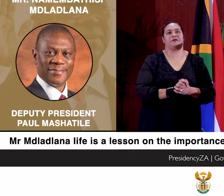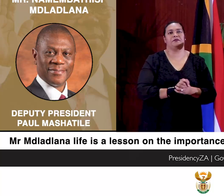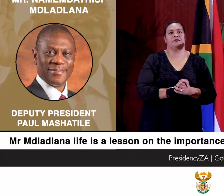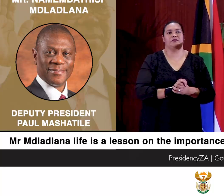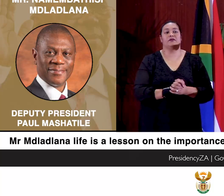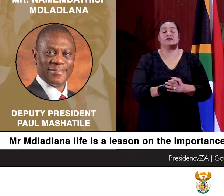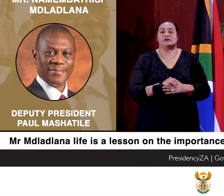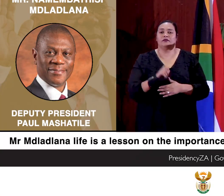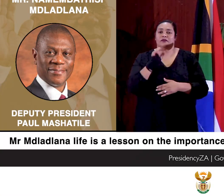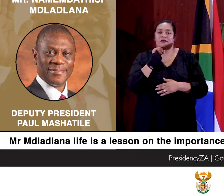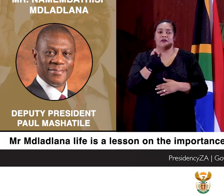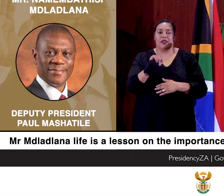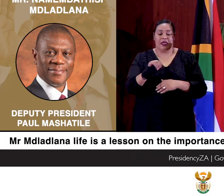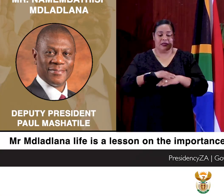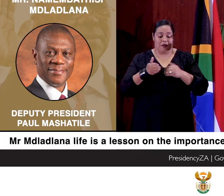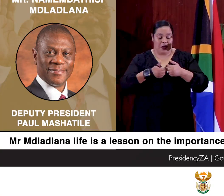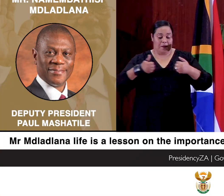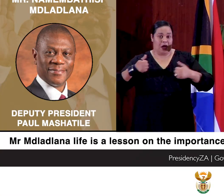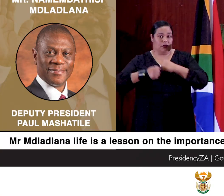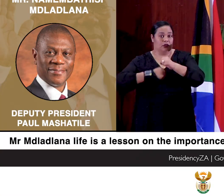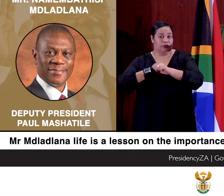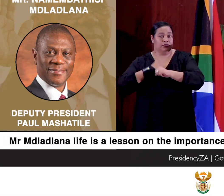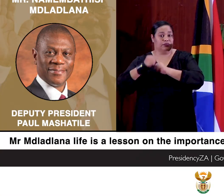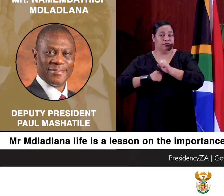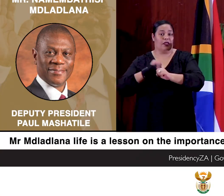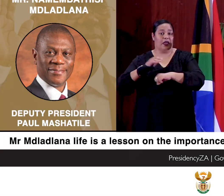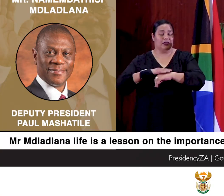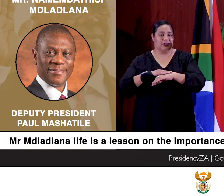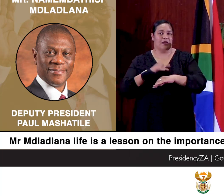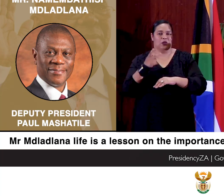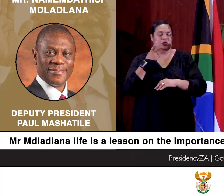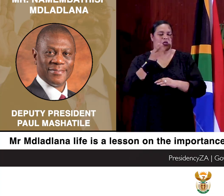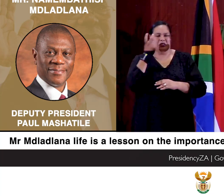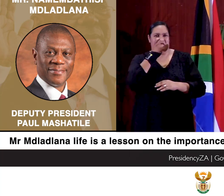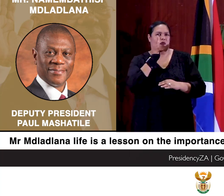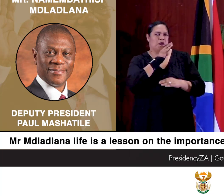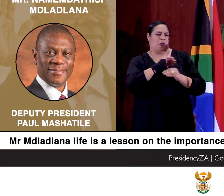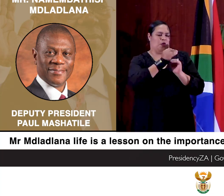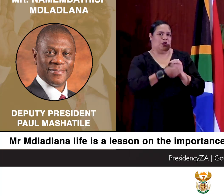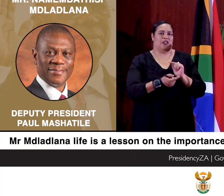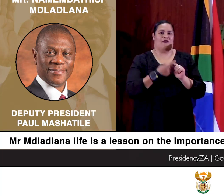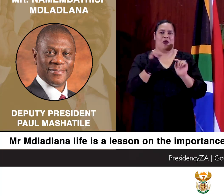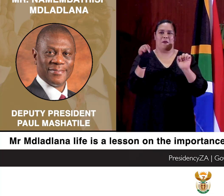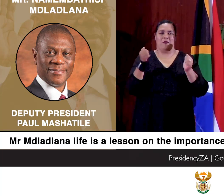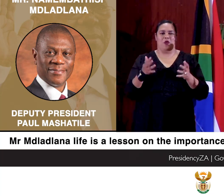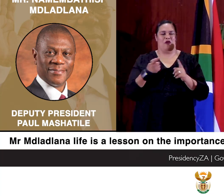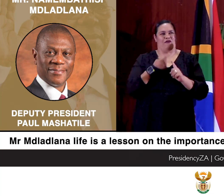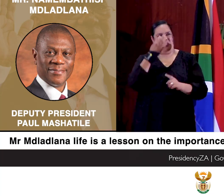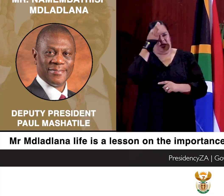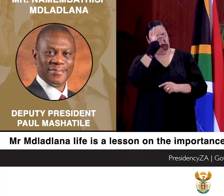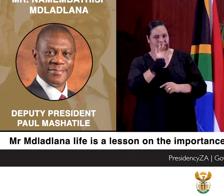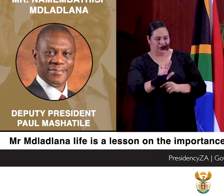During the apartheid years, black workers received no protection from employers or the state.